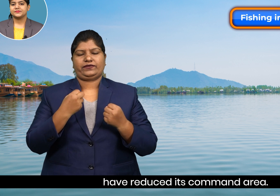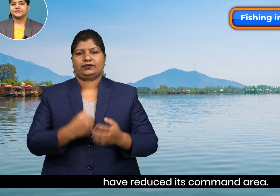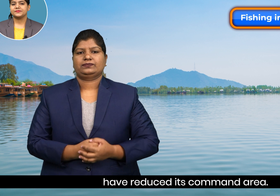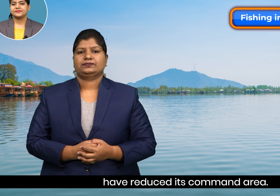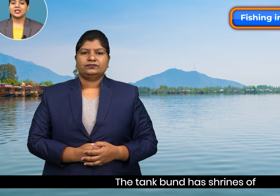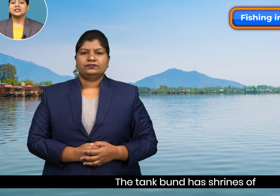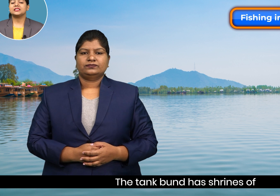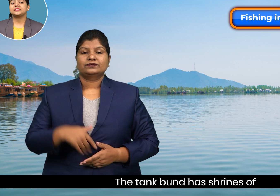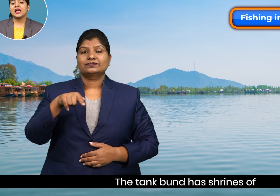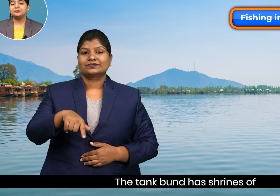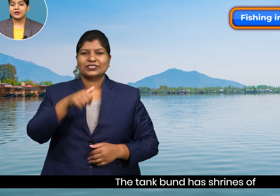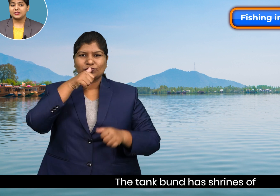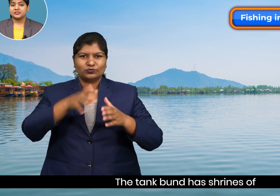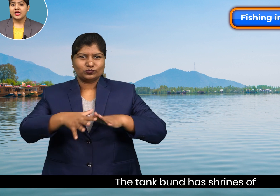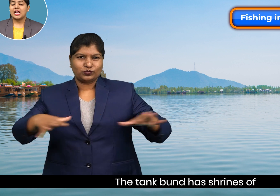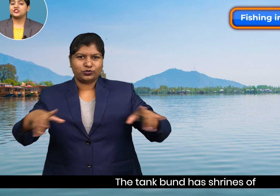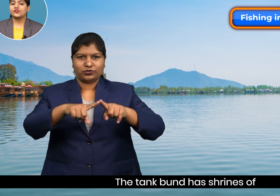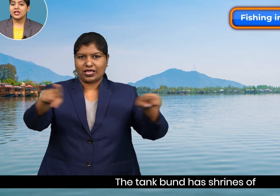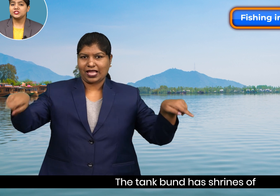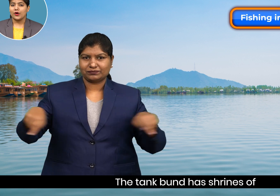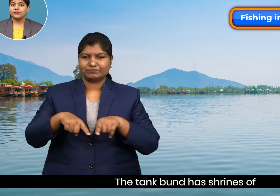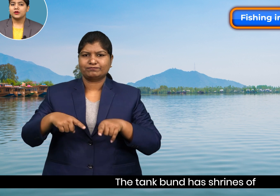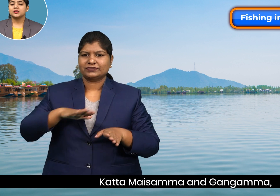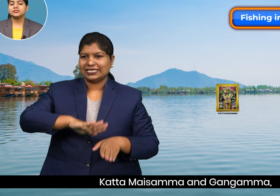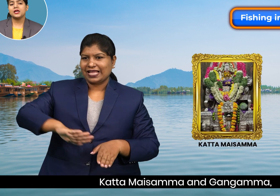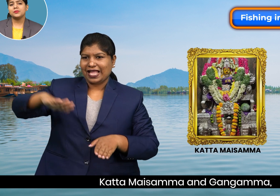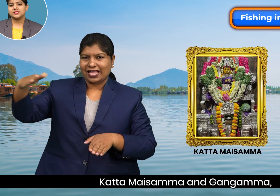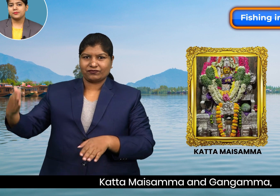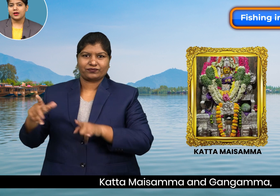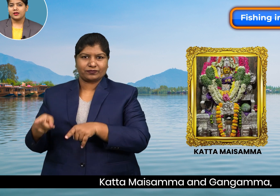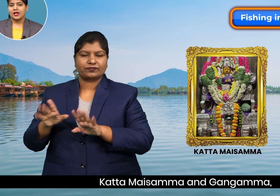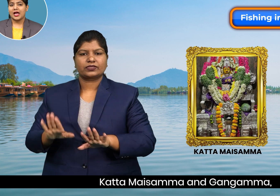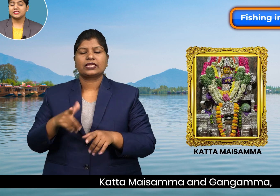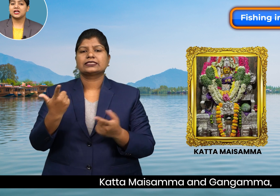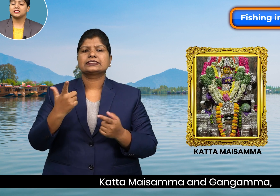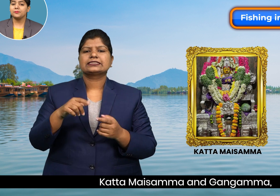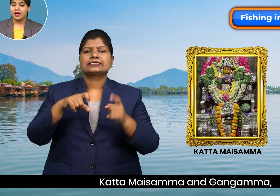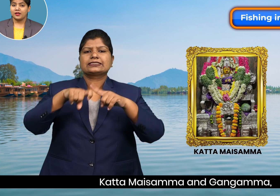The tank band has shrines of Kattamaisamma and Gangamma